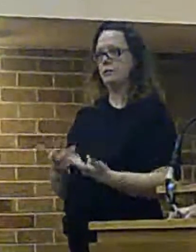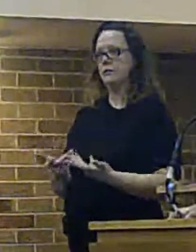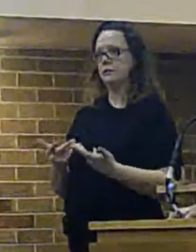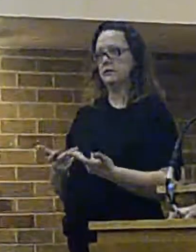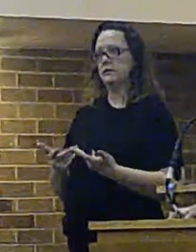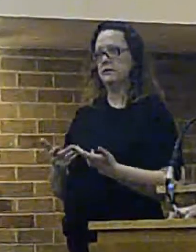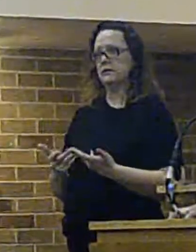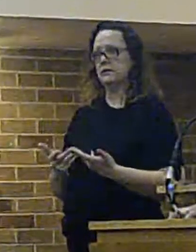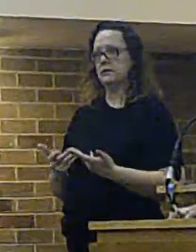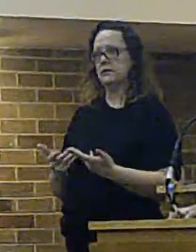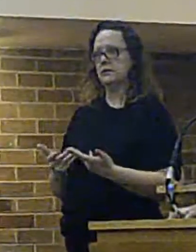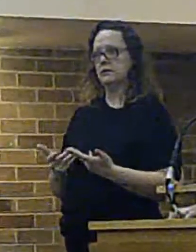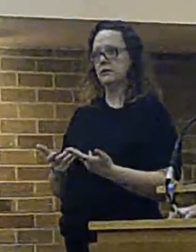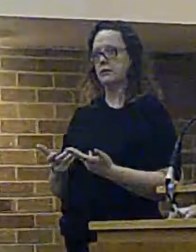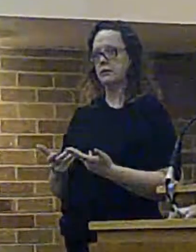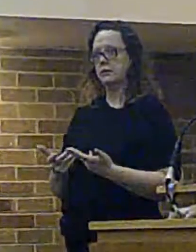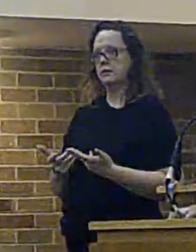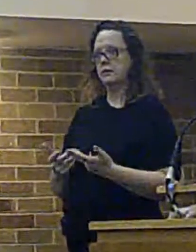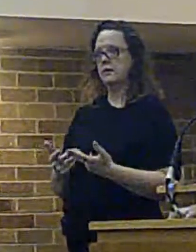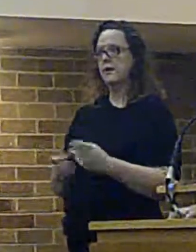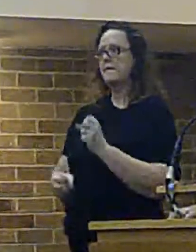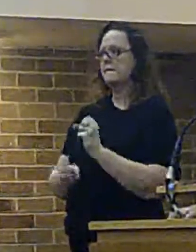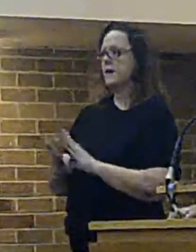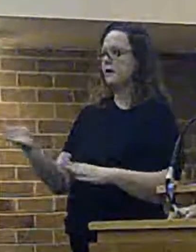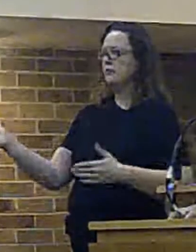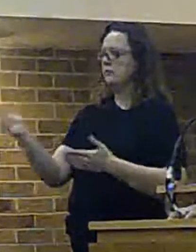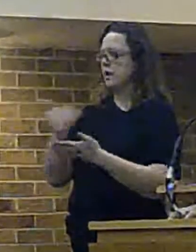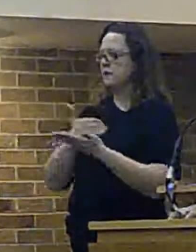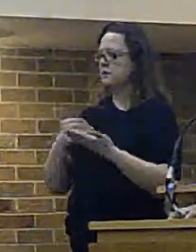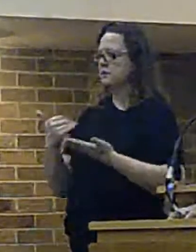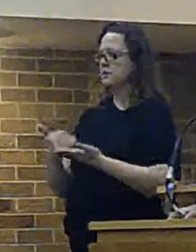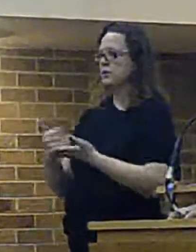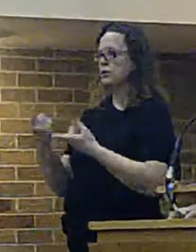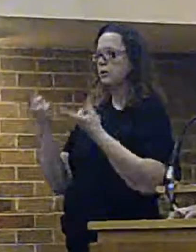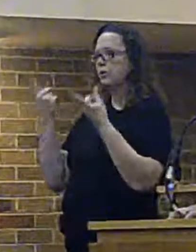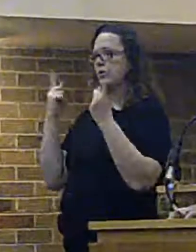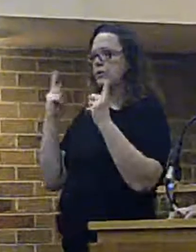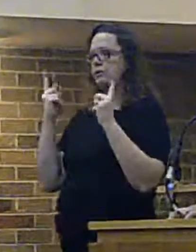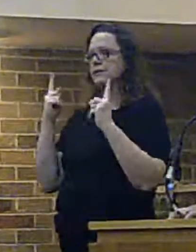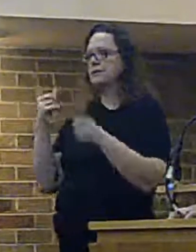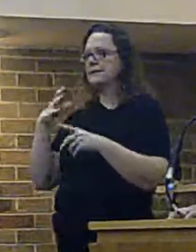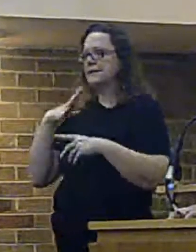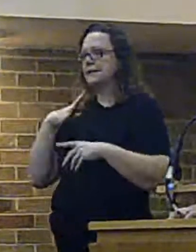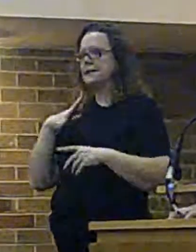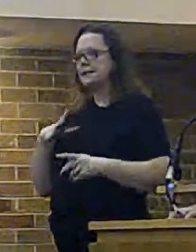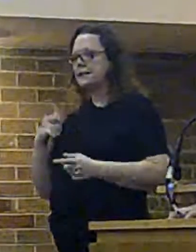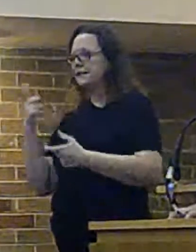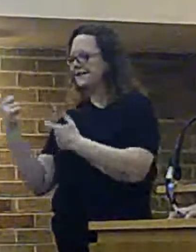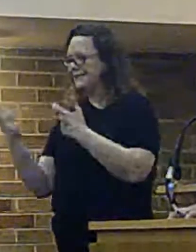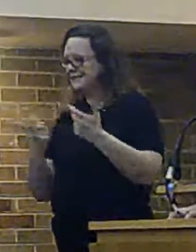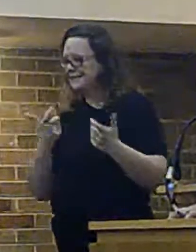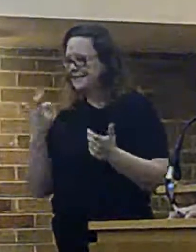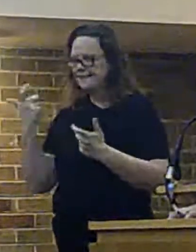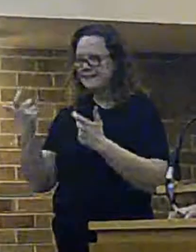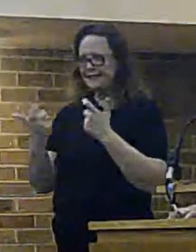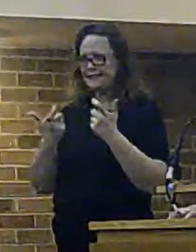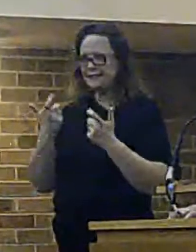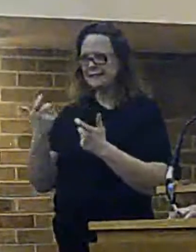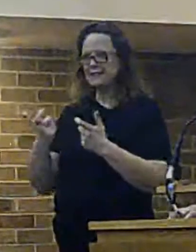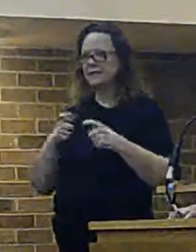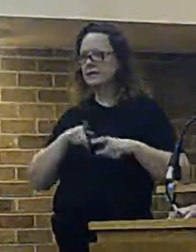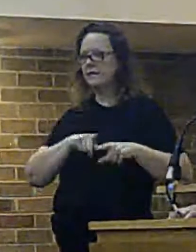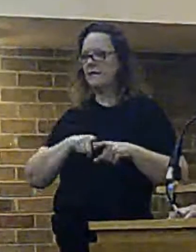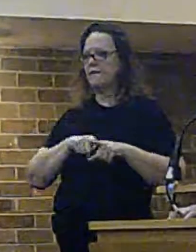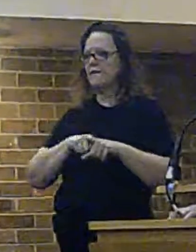the Fire and Rescue Authority would need to pursue any planning application,